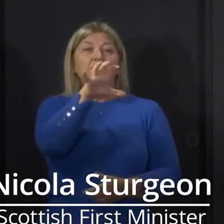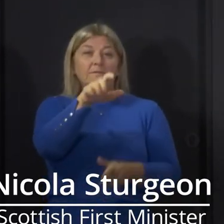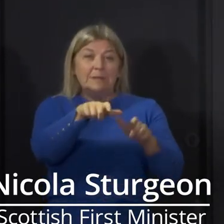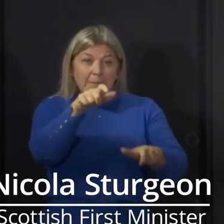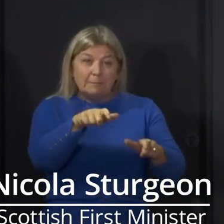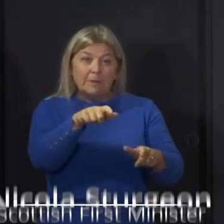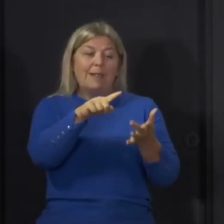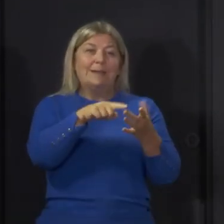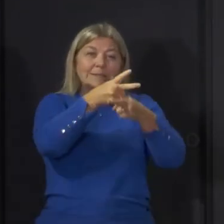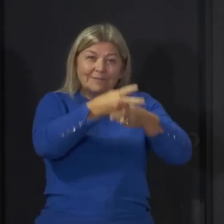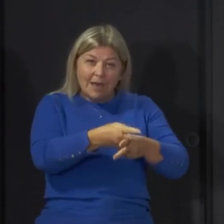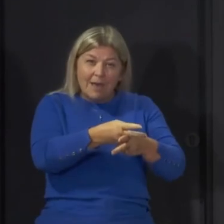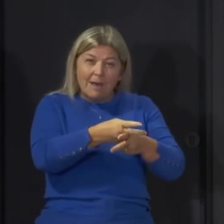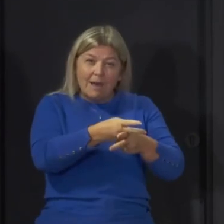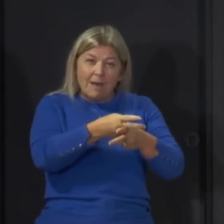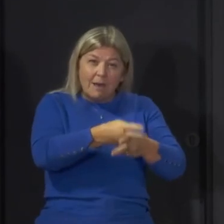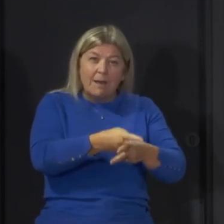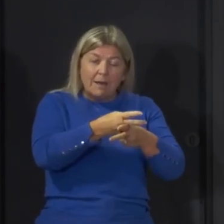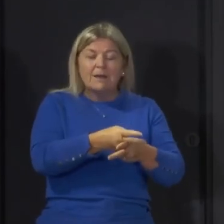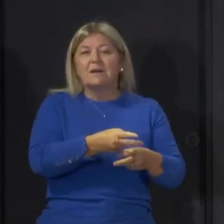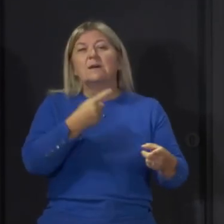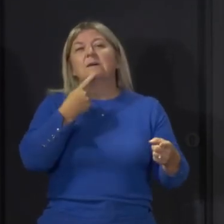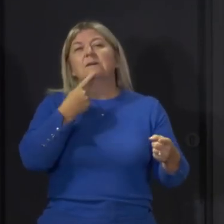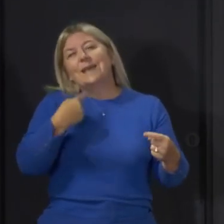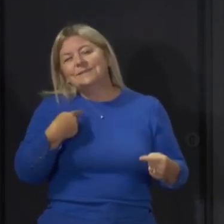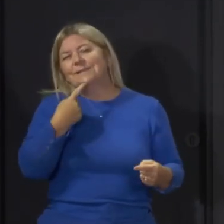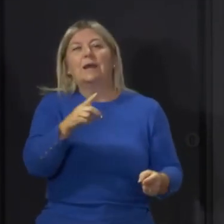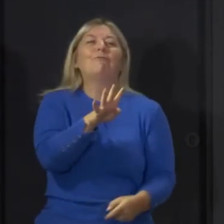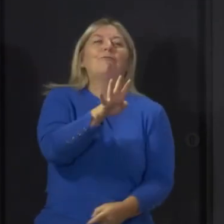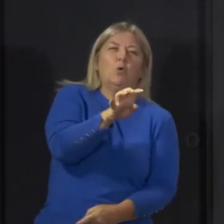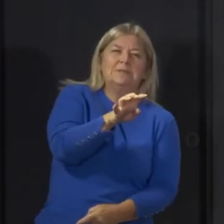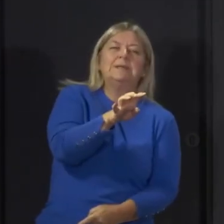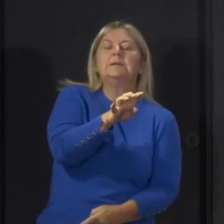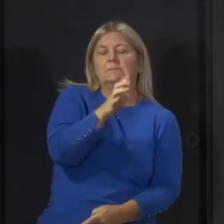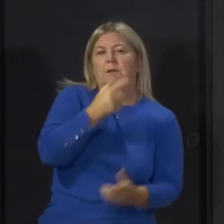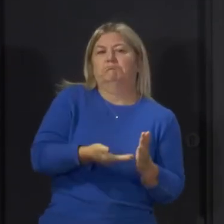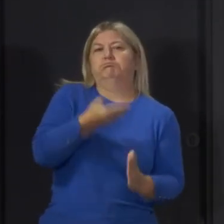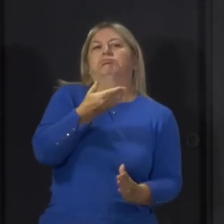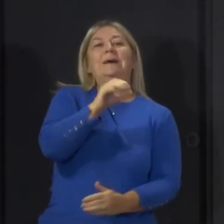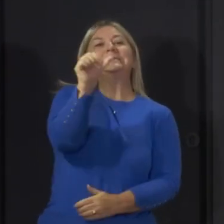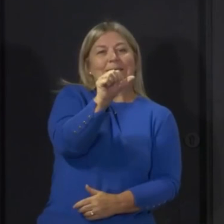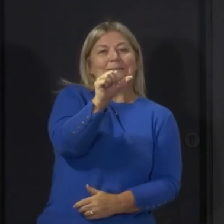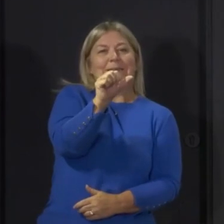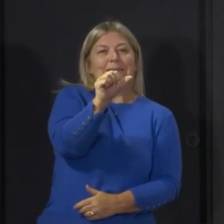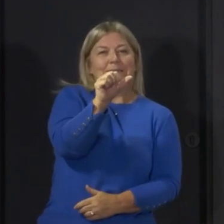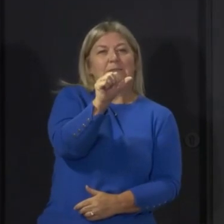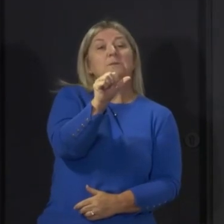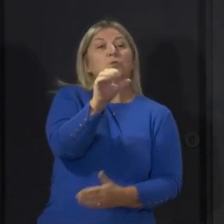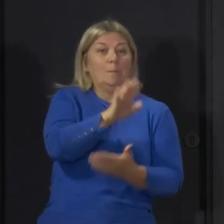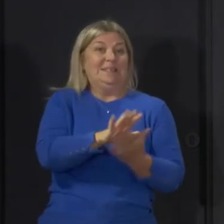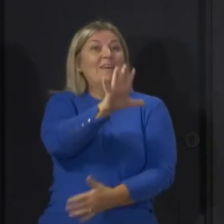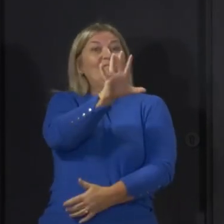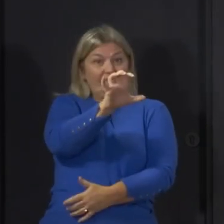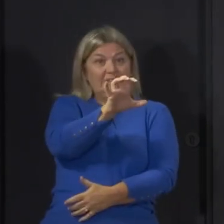in intensive care. I reported 14 yesterday, but that was later revised upwards to 16. So today's figure of 15